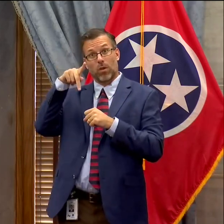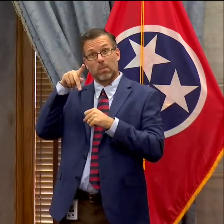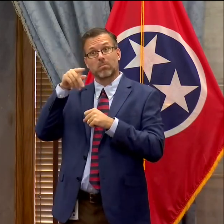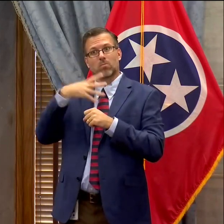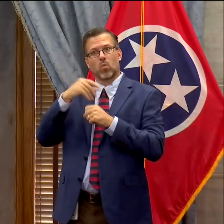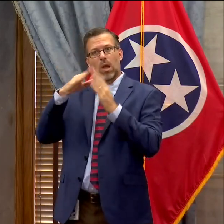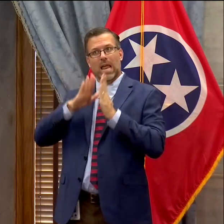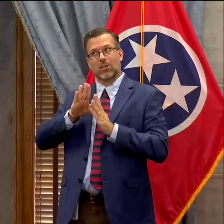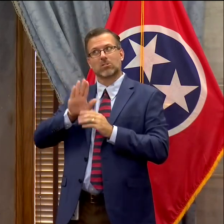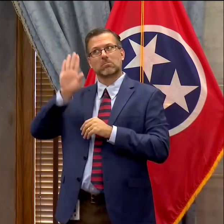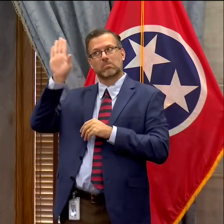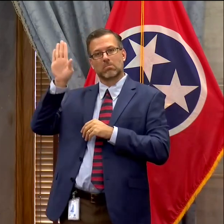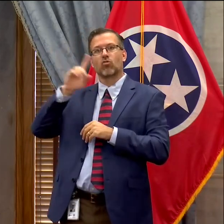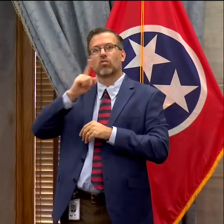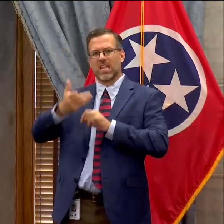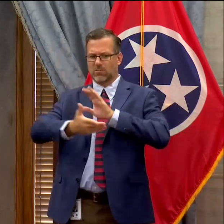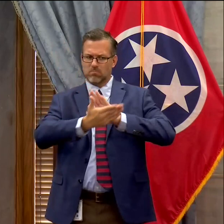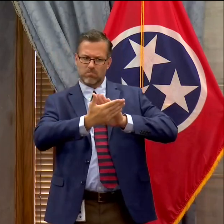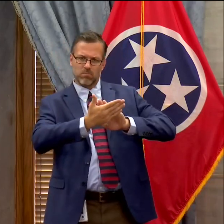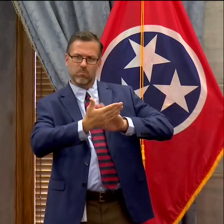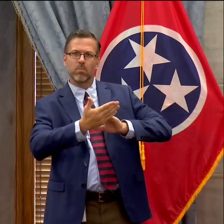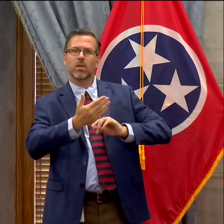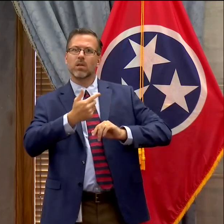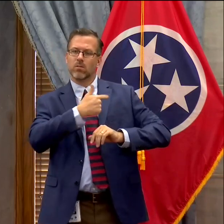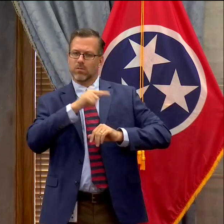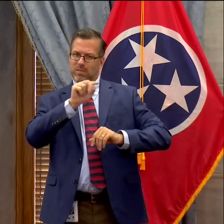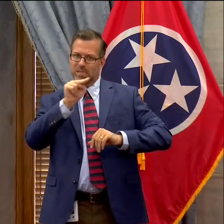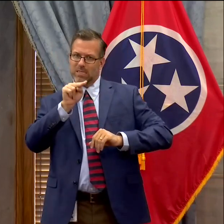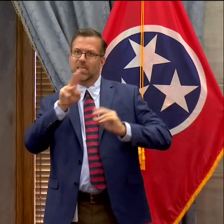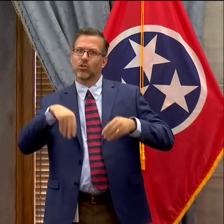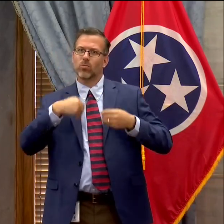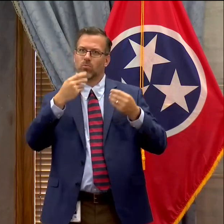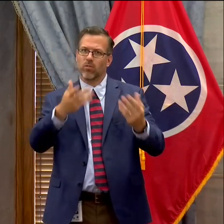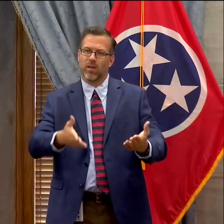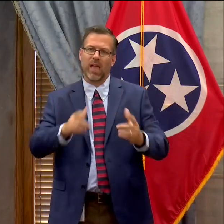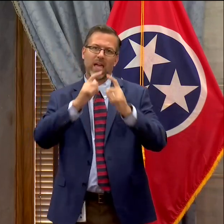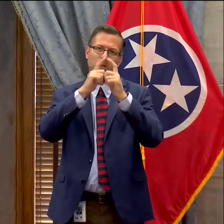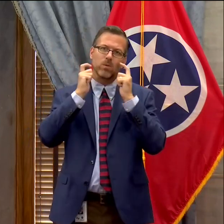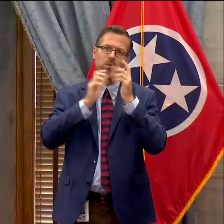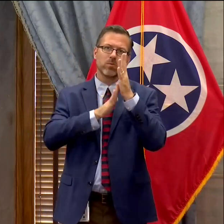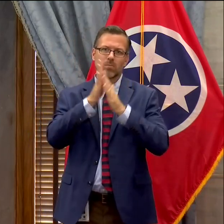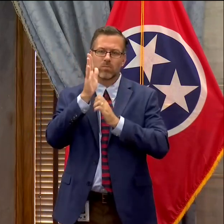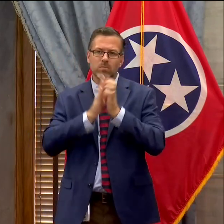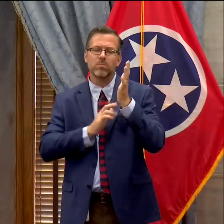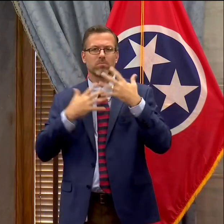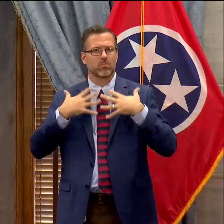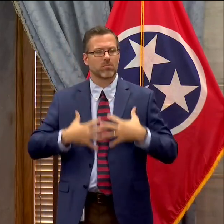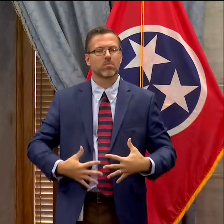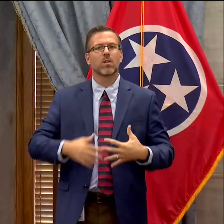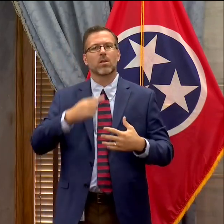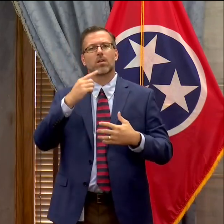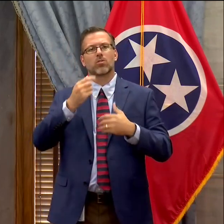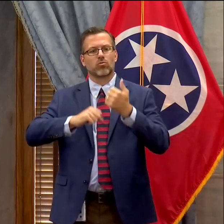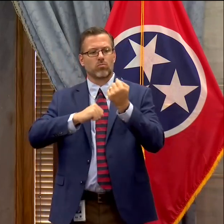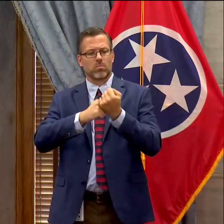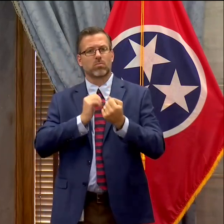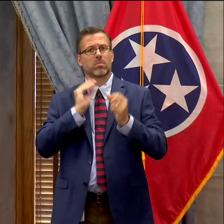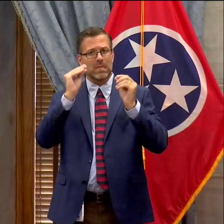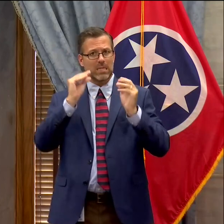providing personal protective equipment for our teachers so that they can teach safely and efficiently our kids.